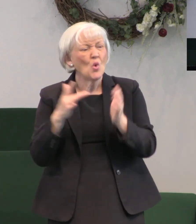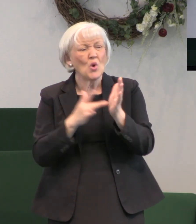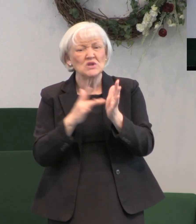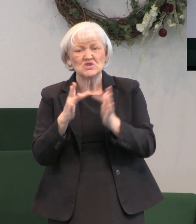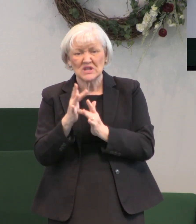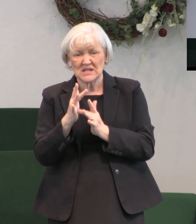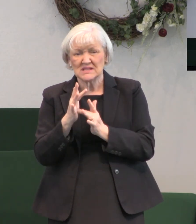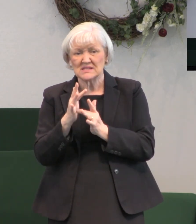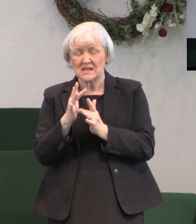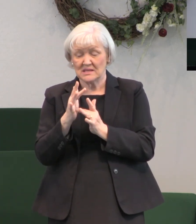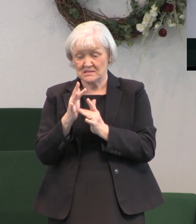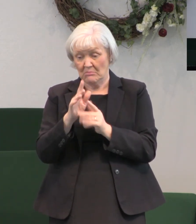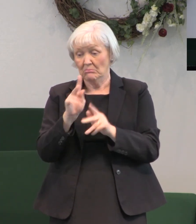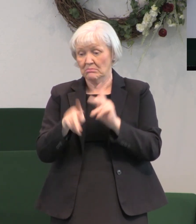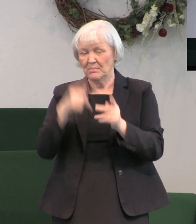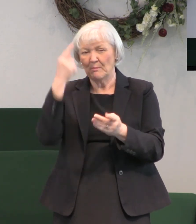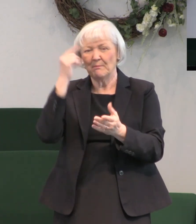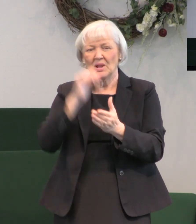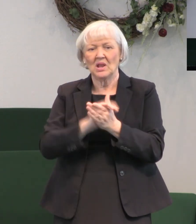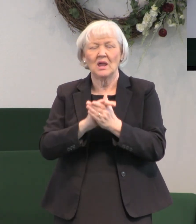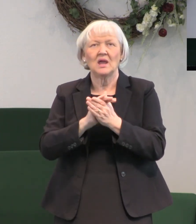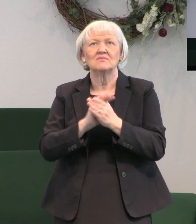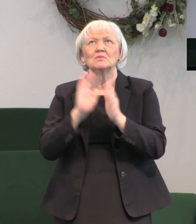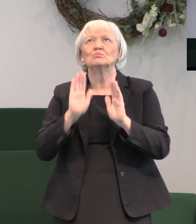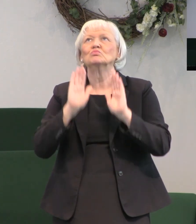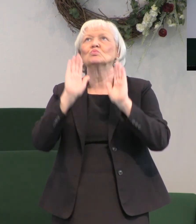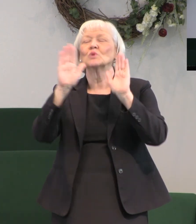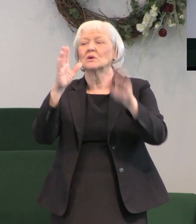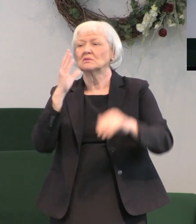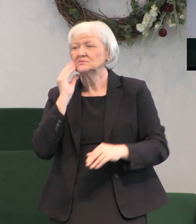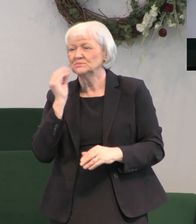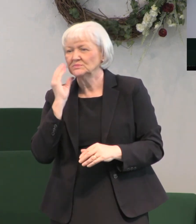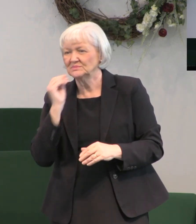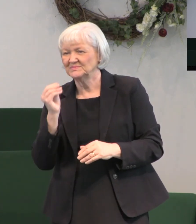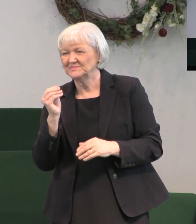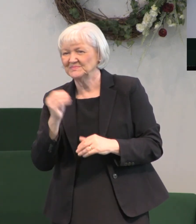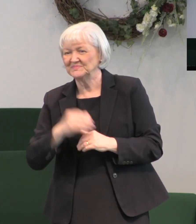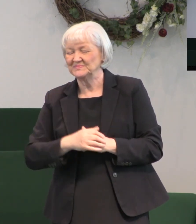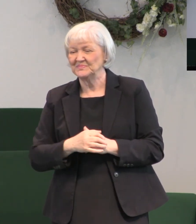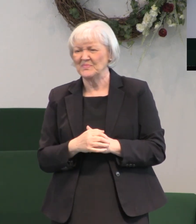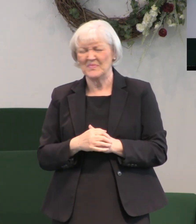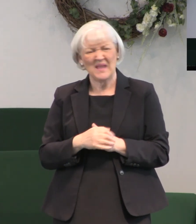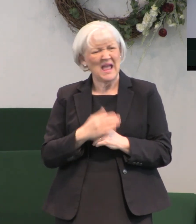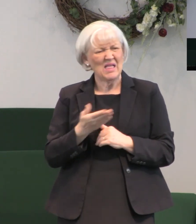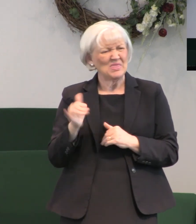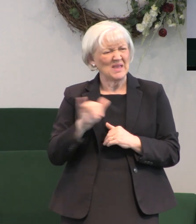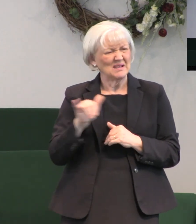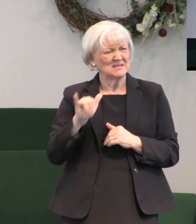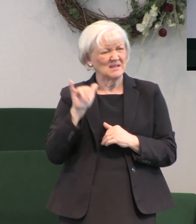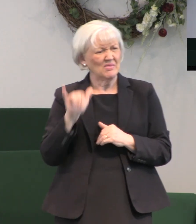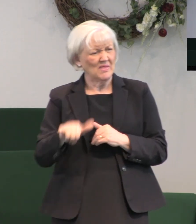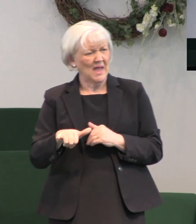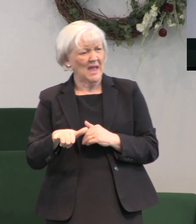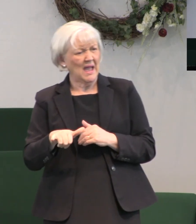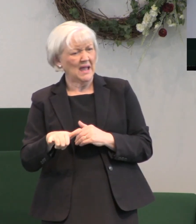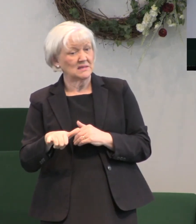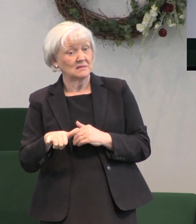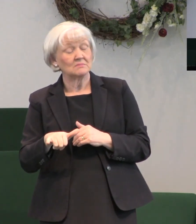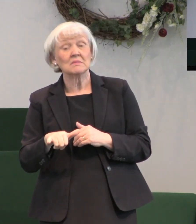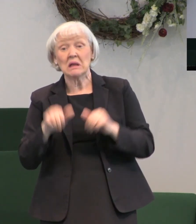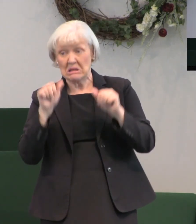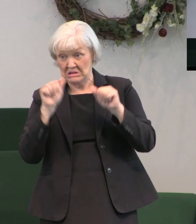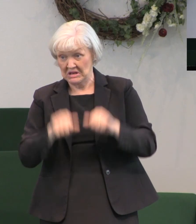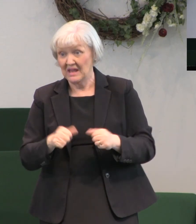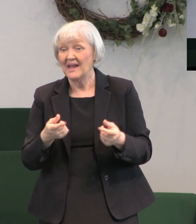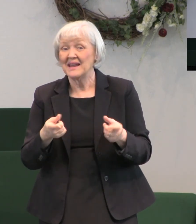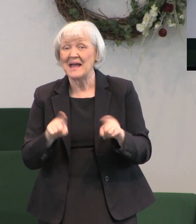believed on in the world what a wonderful time that was things like that are still happening